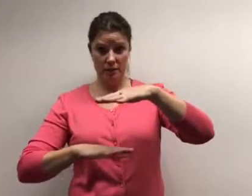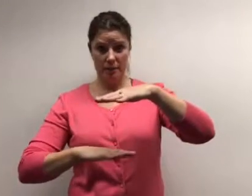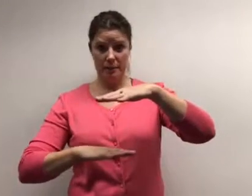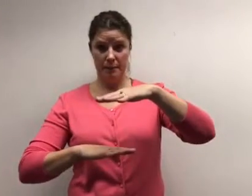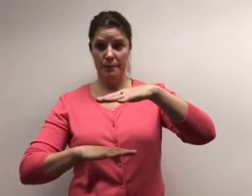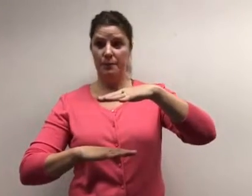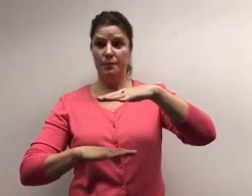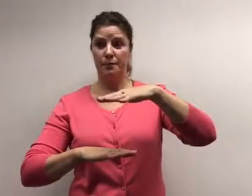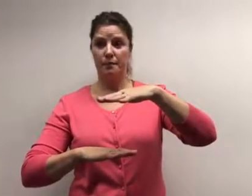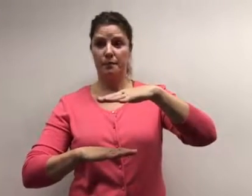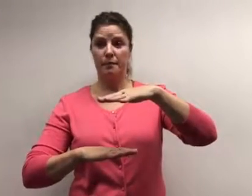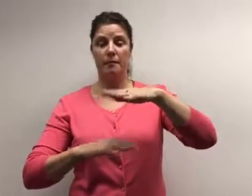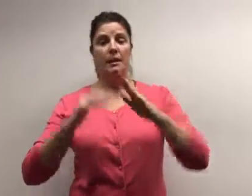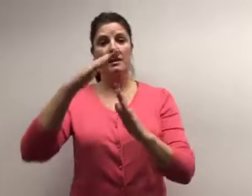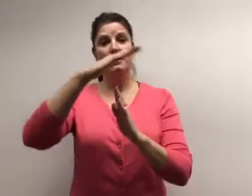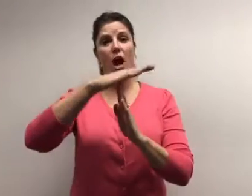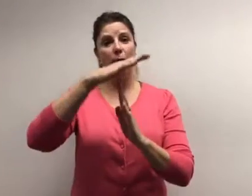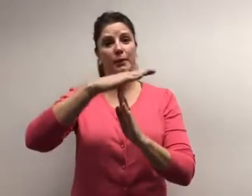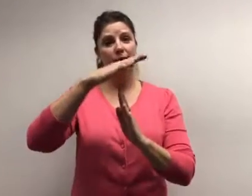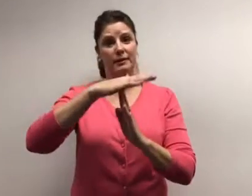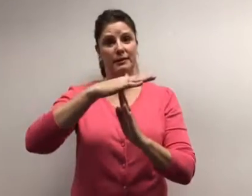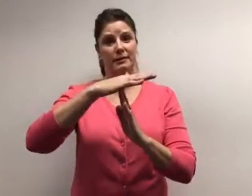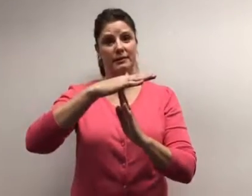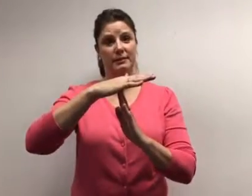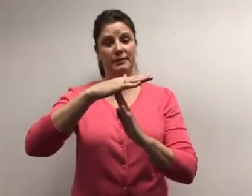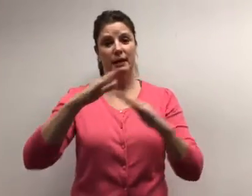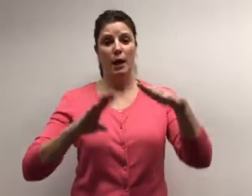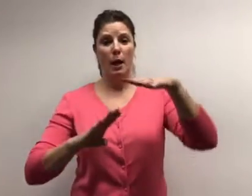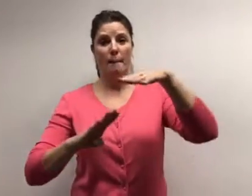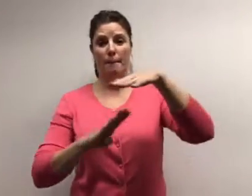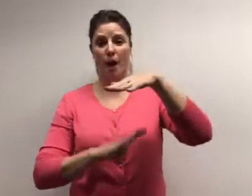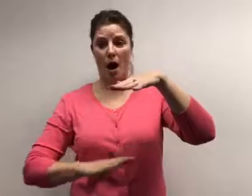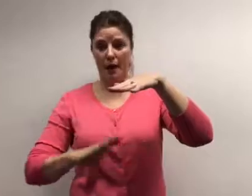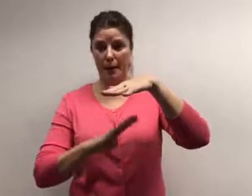top, bottom,